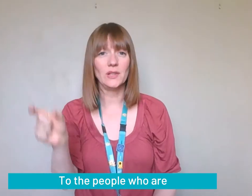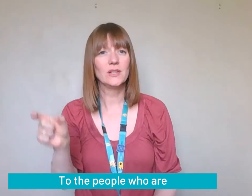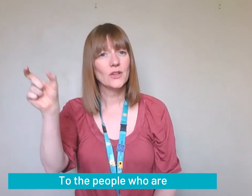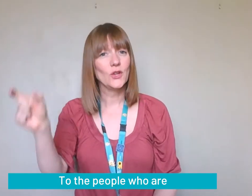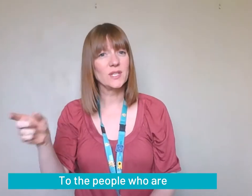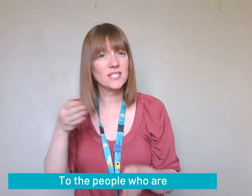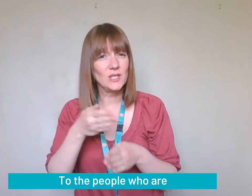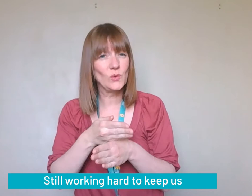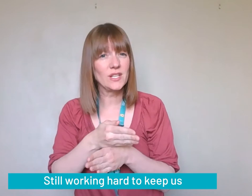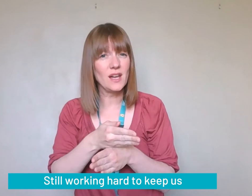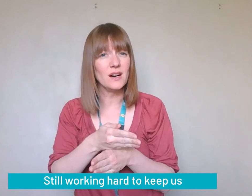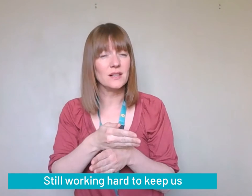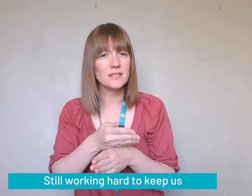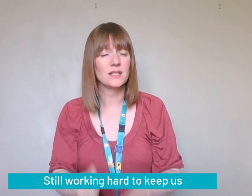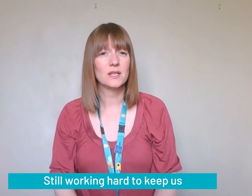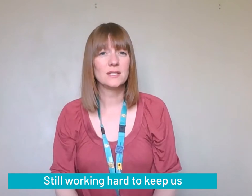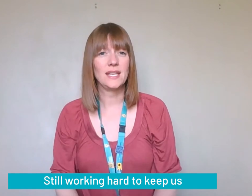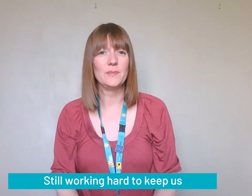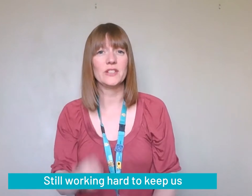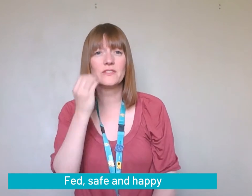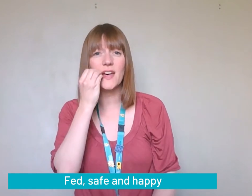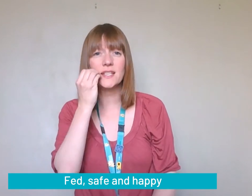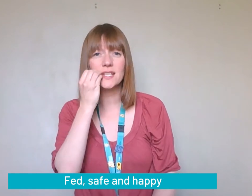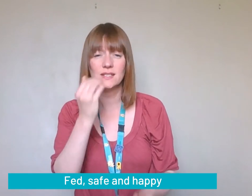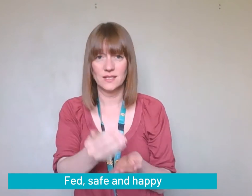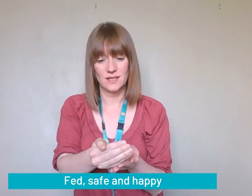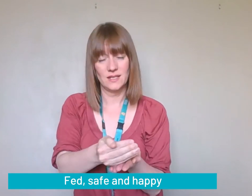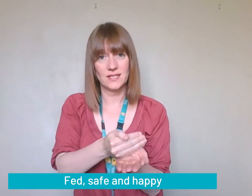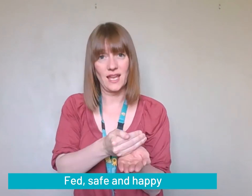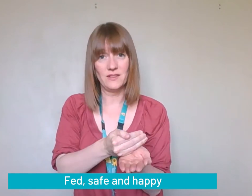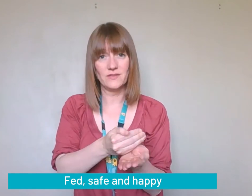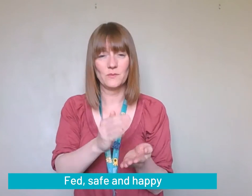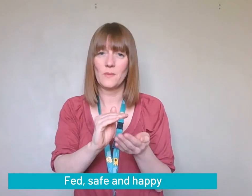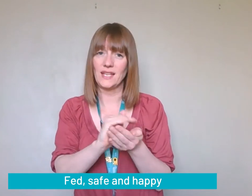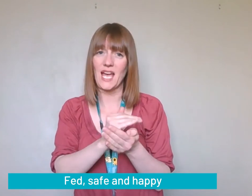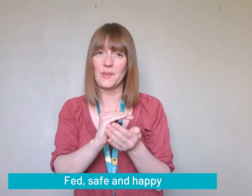who are still working hard to keep us fed, safe and happy.